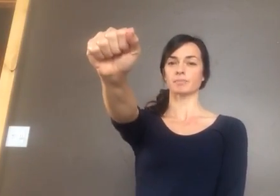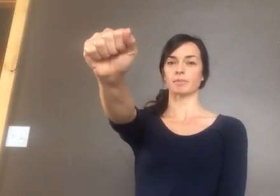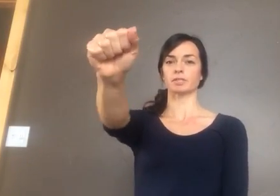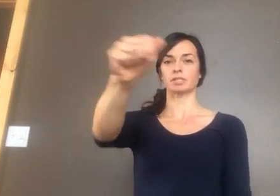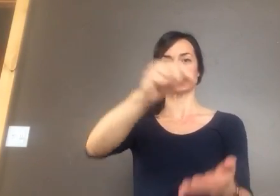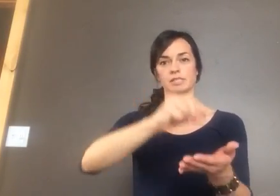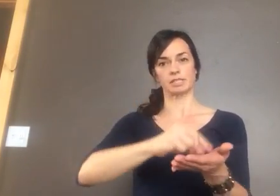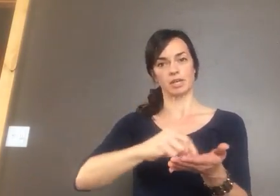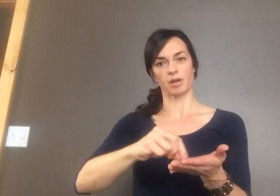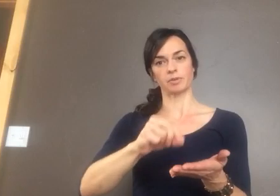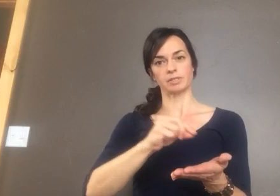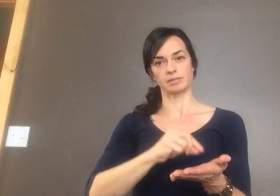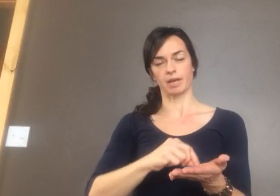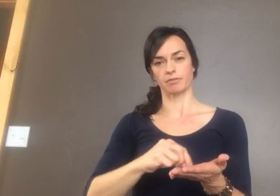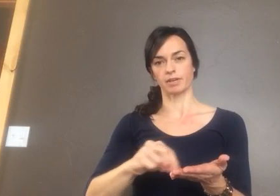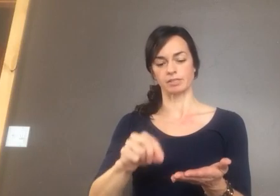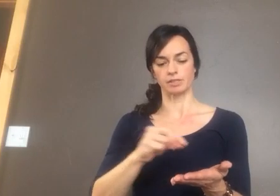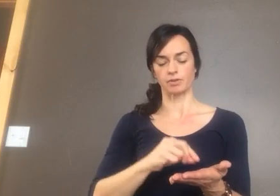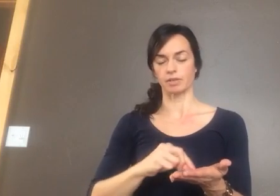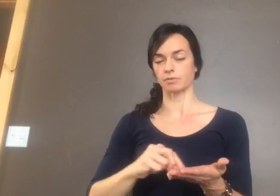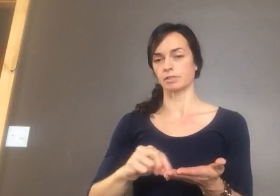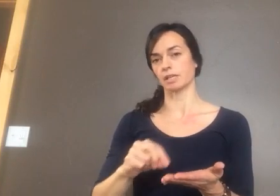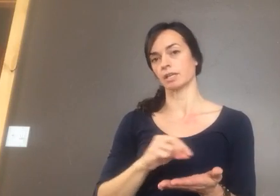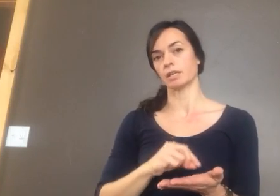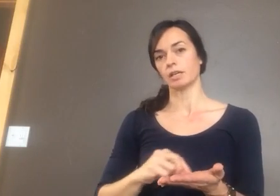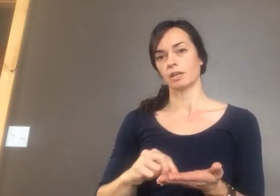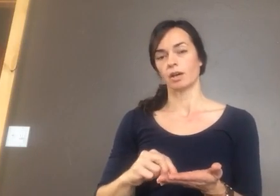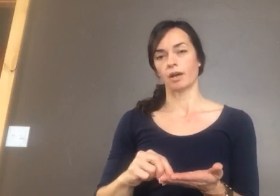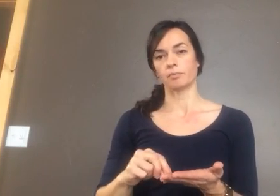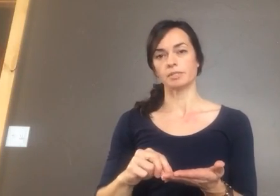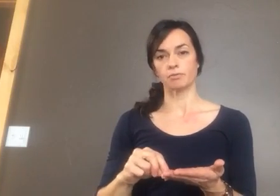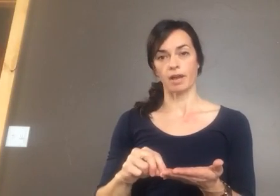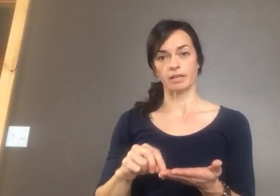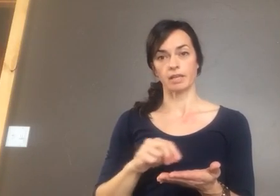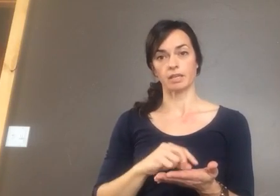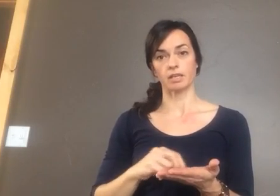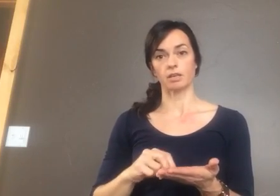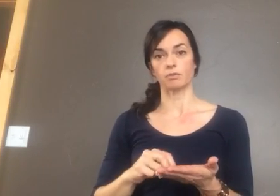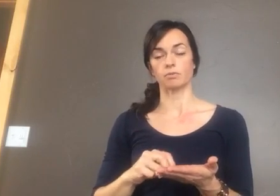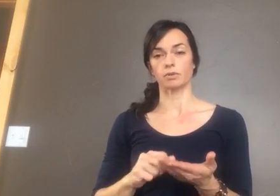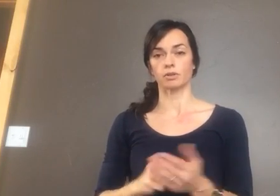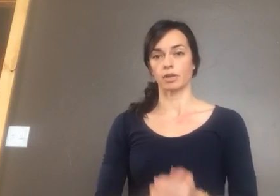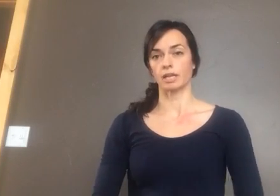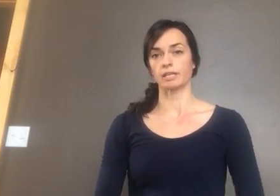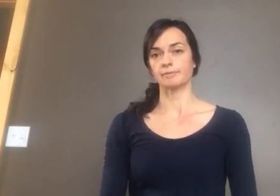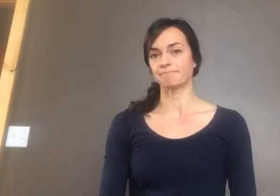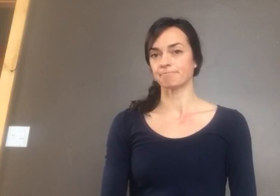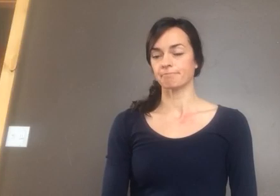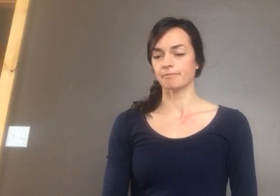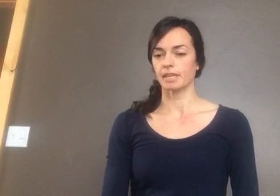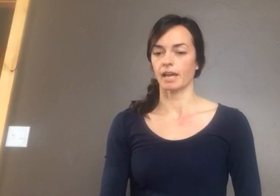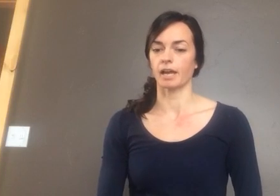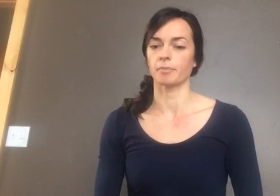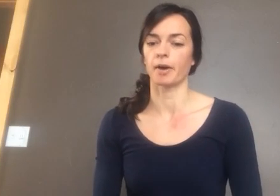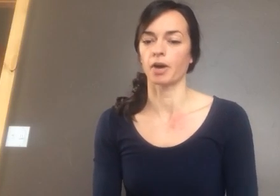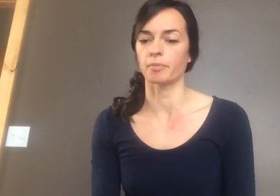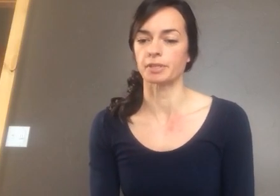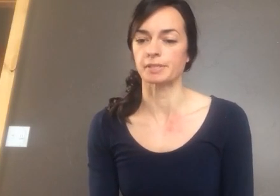publishes the Communist Manifesto. It was a piece of writing that he created about communism.